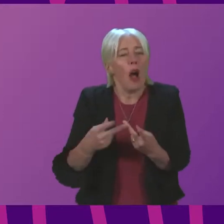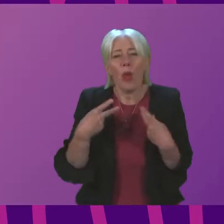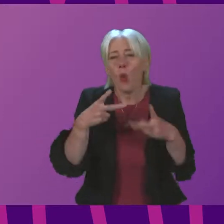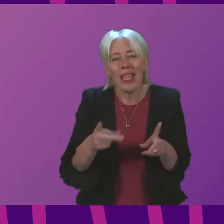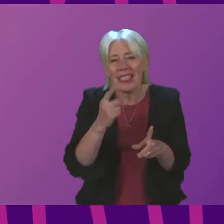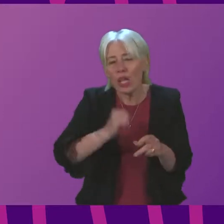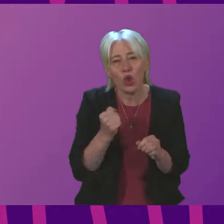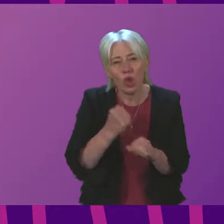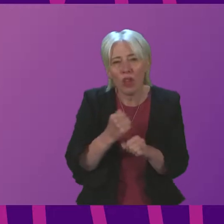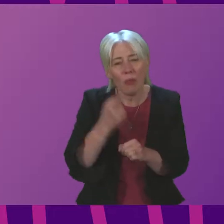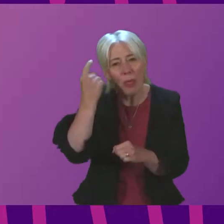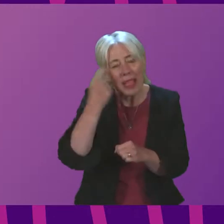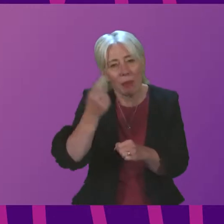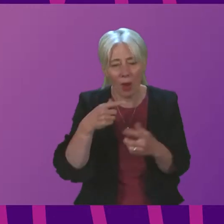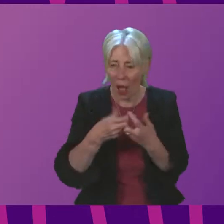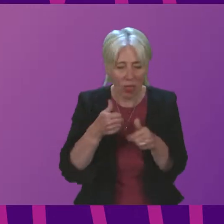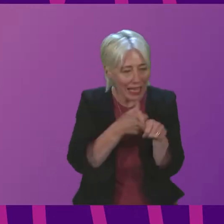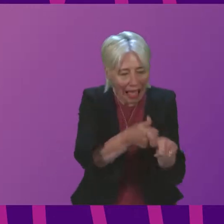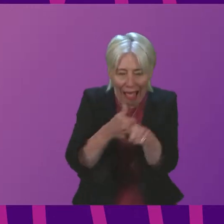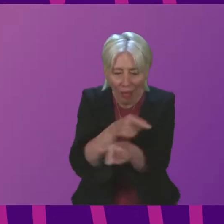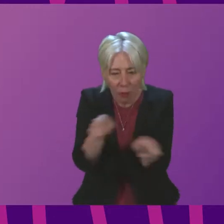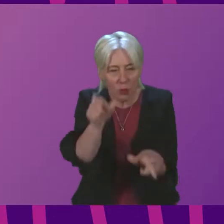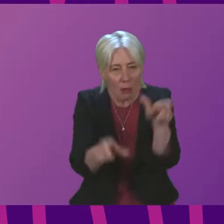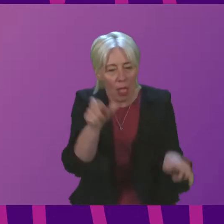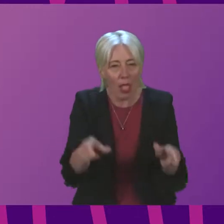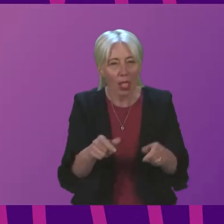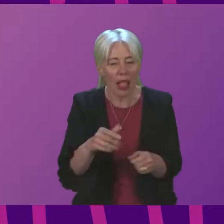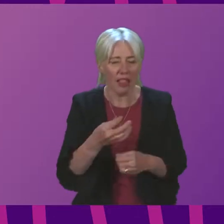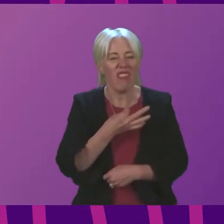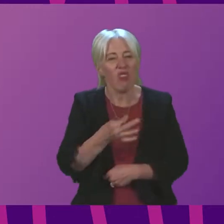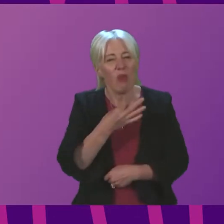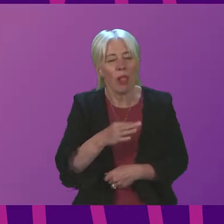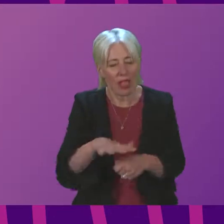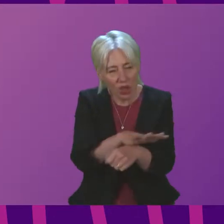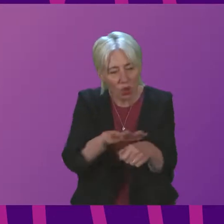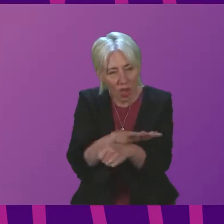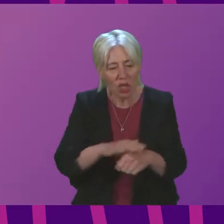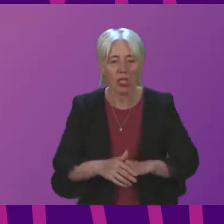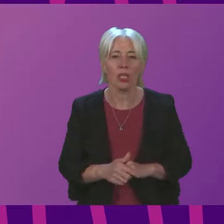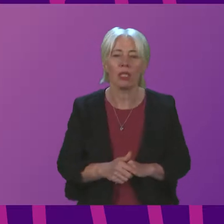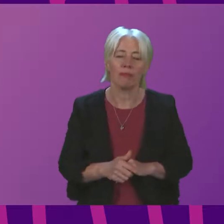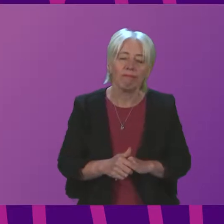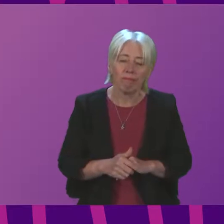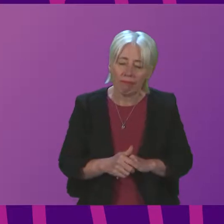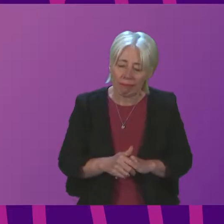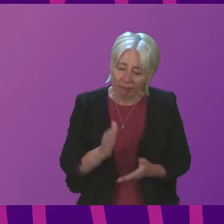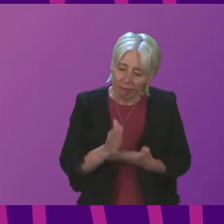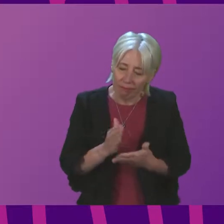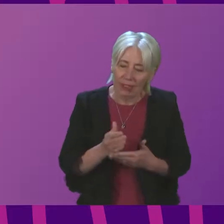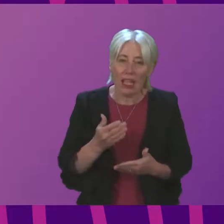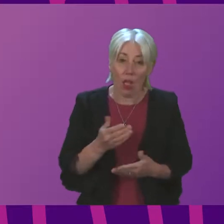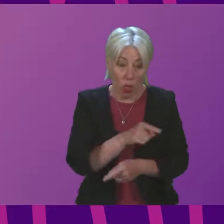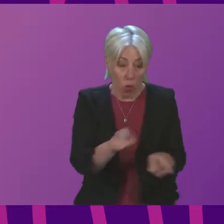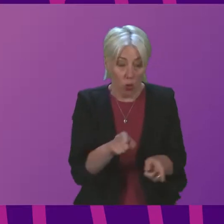Government is considering in order to help people in these vulnerable circumstances? Deputy First Minister. I think fundamentally the needs of